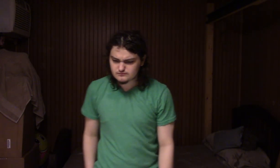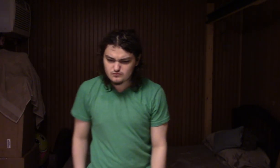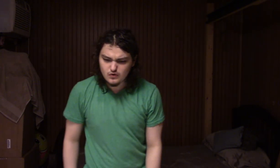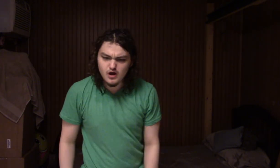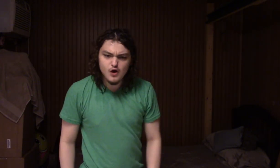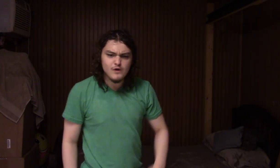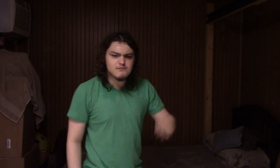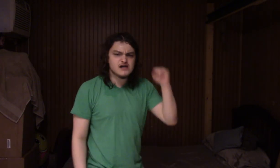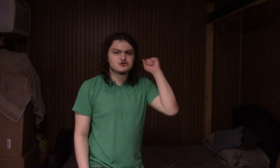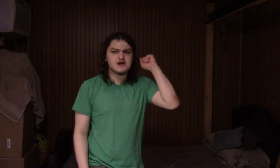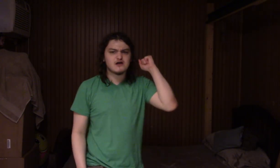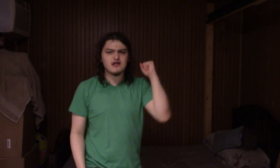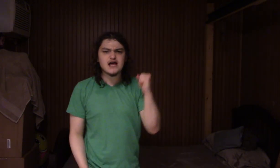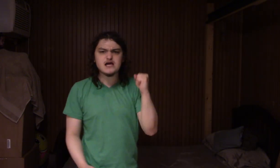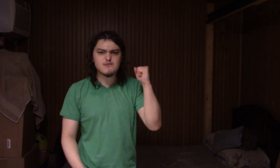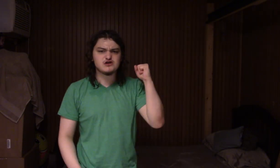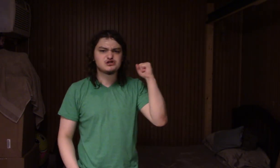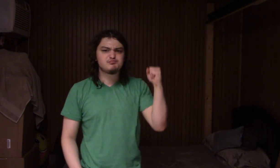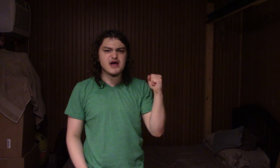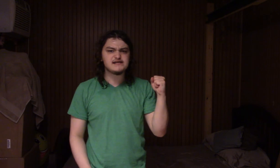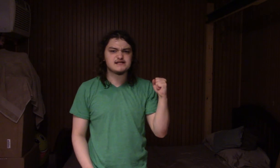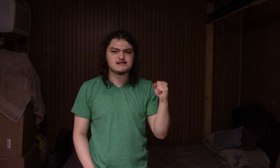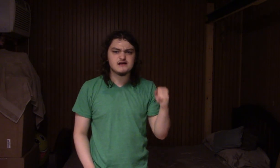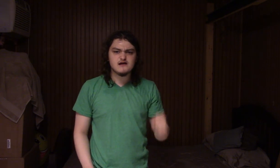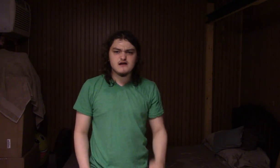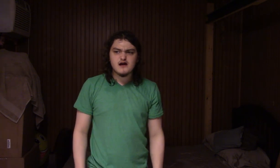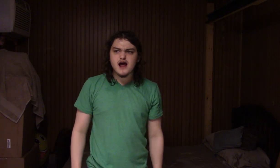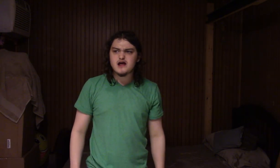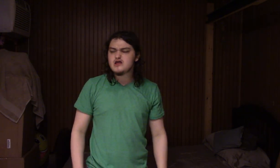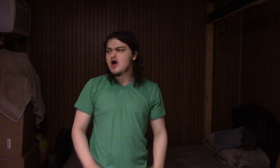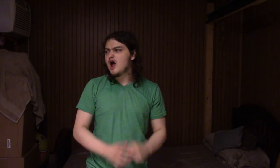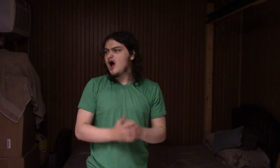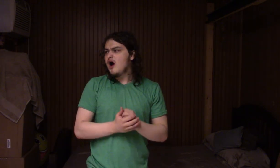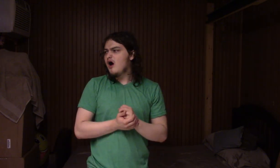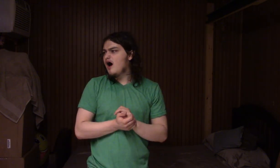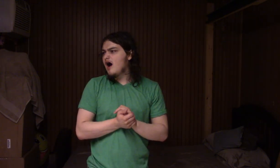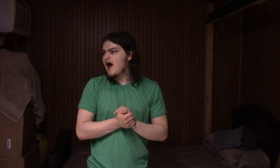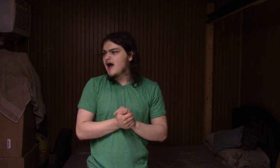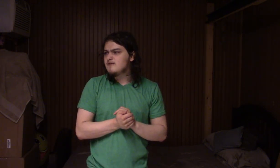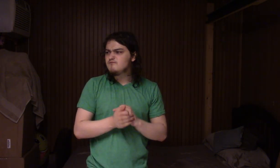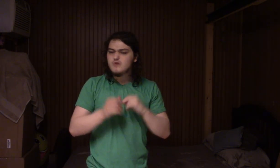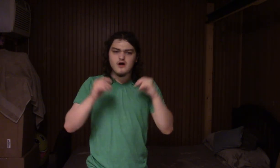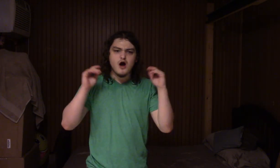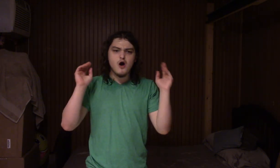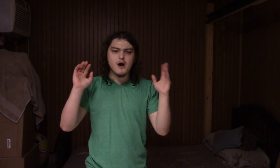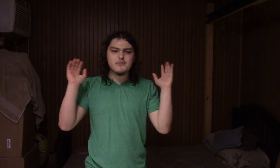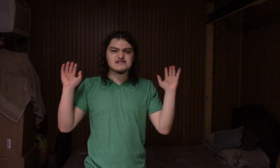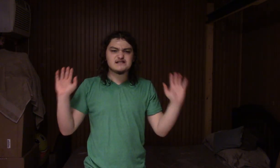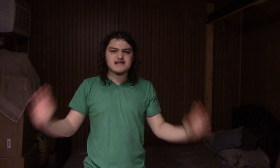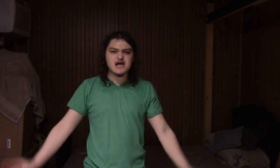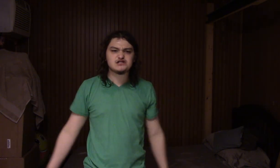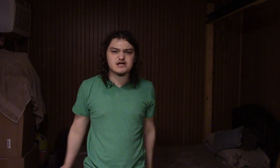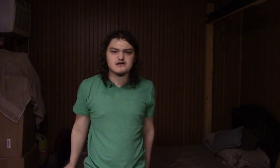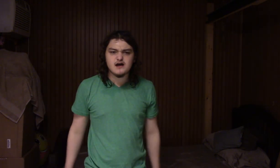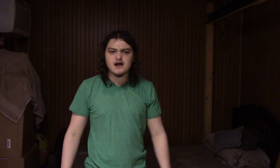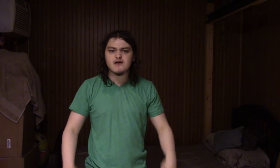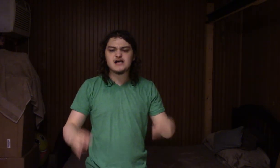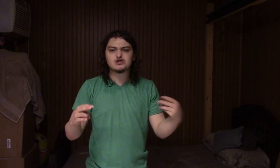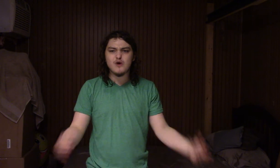We must reclaim our spaces. And, our representation. us queer